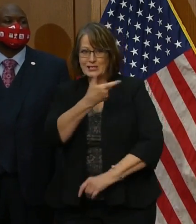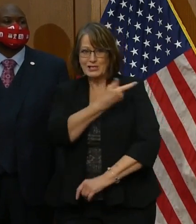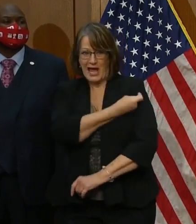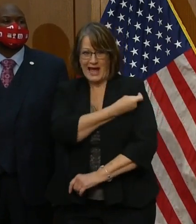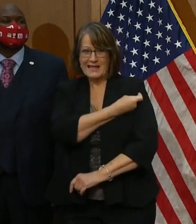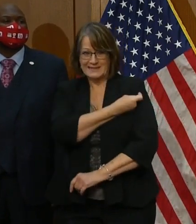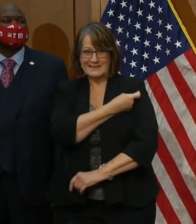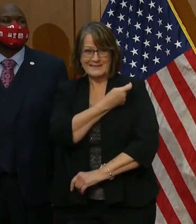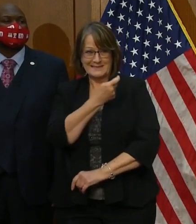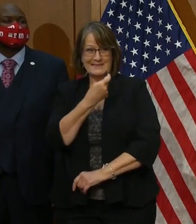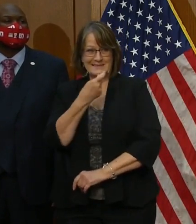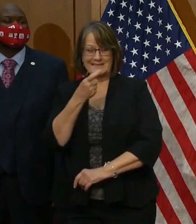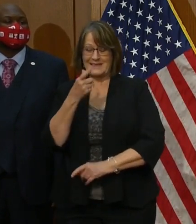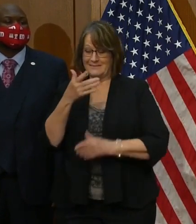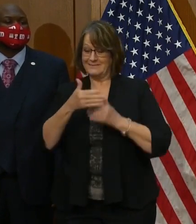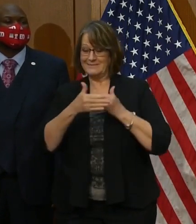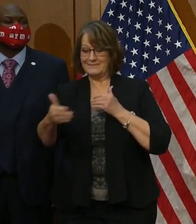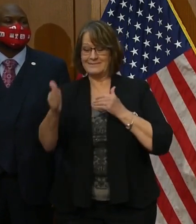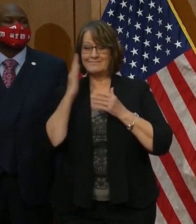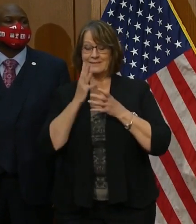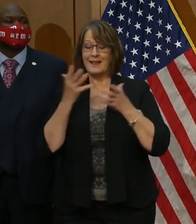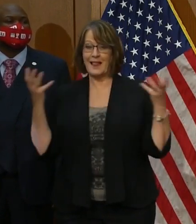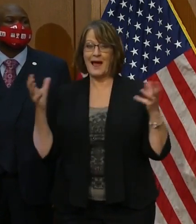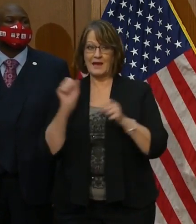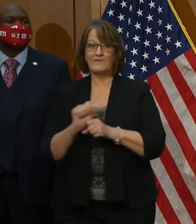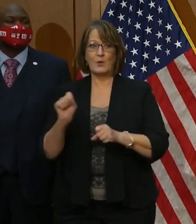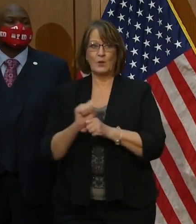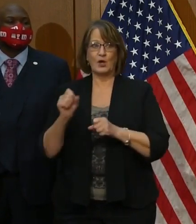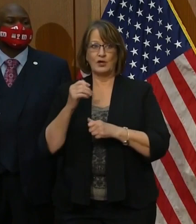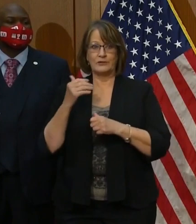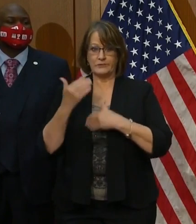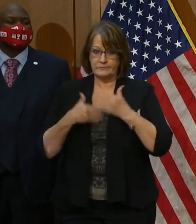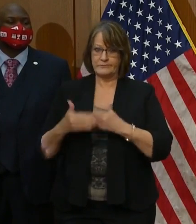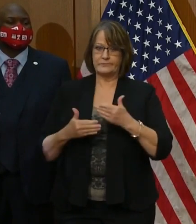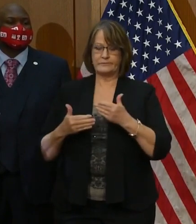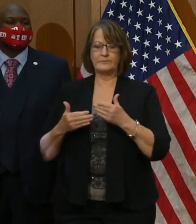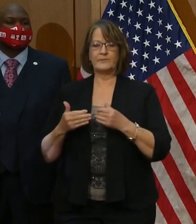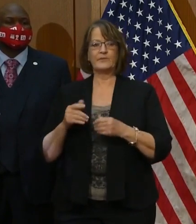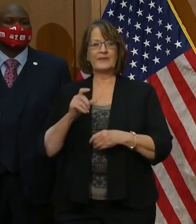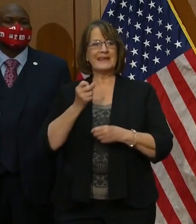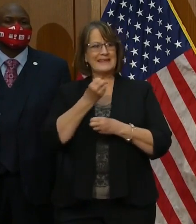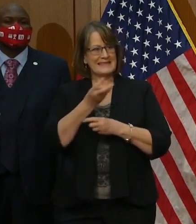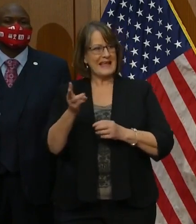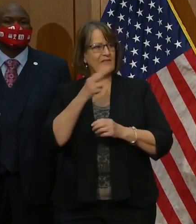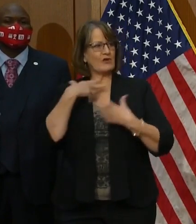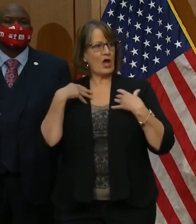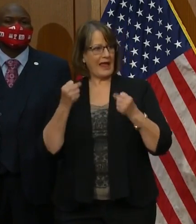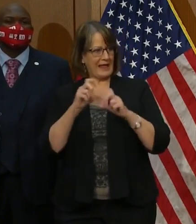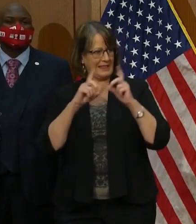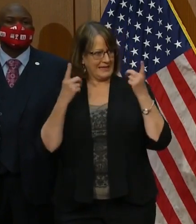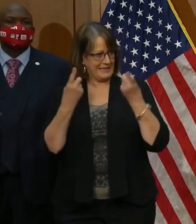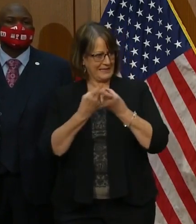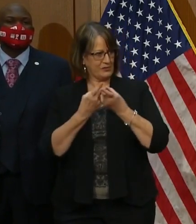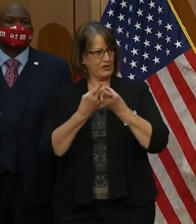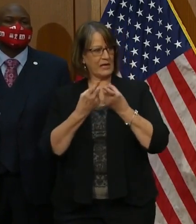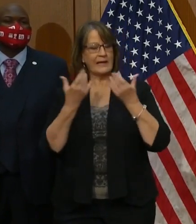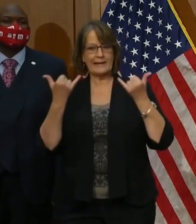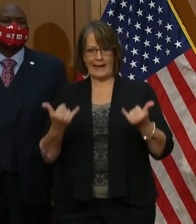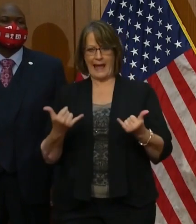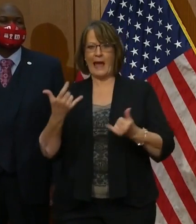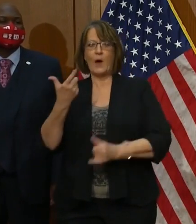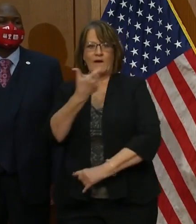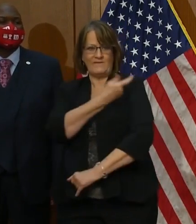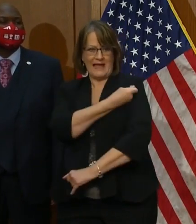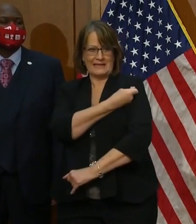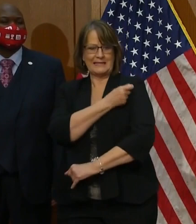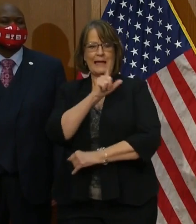have a lot of work ahead of us. A number of our health districts moved to start vaccinating 1B populations